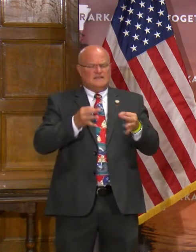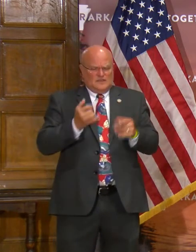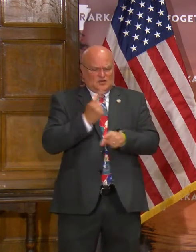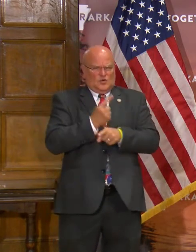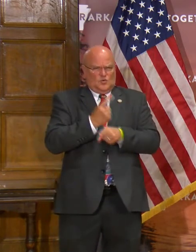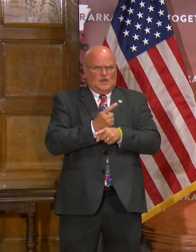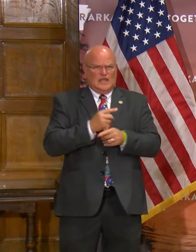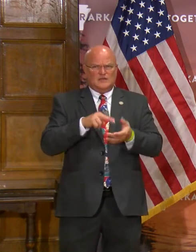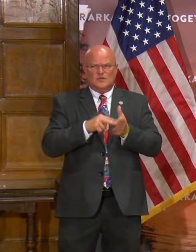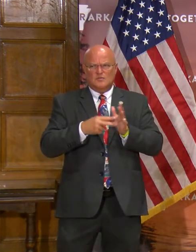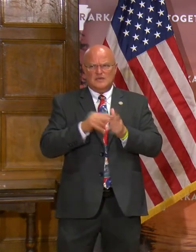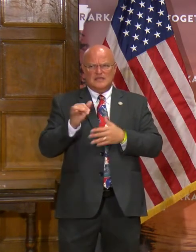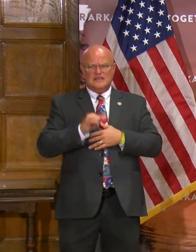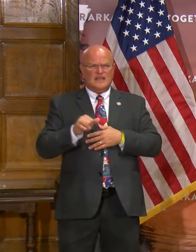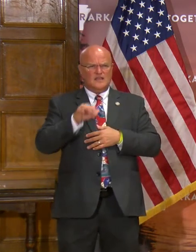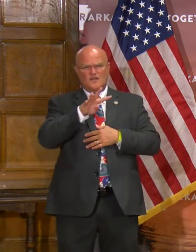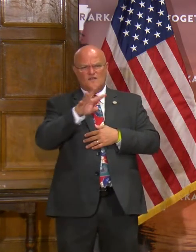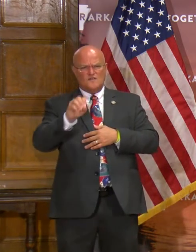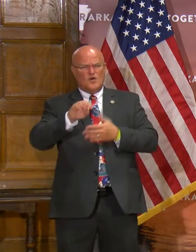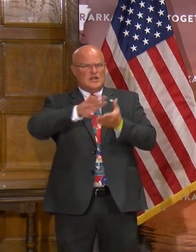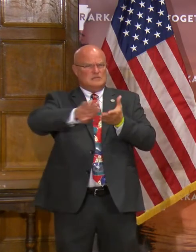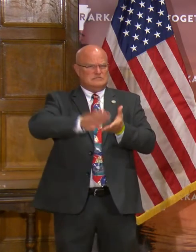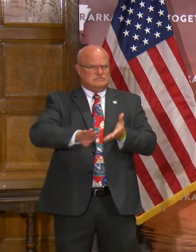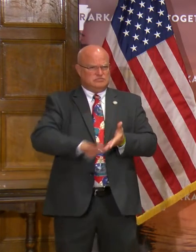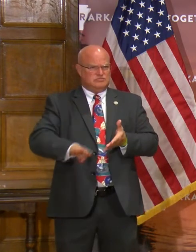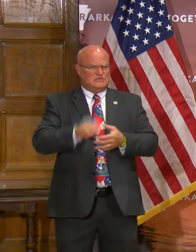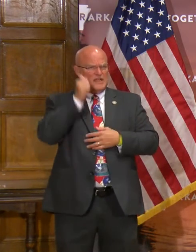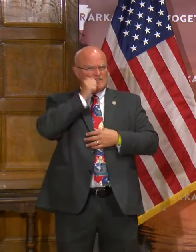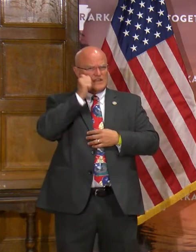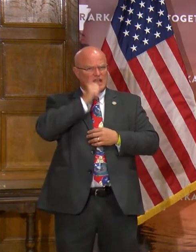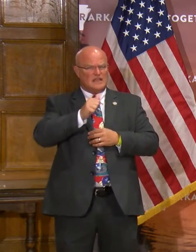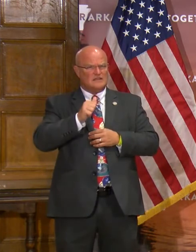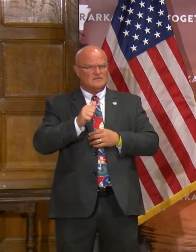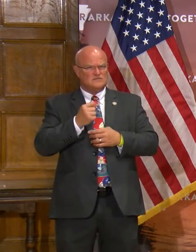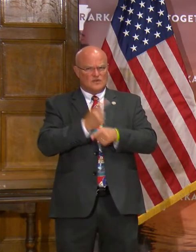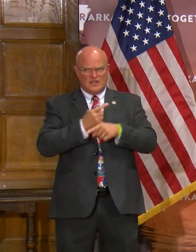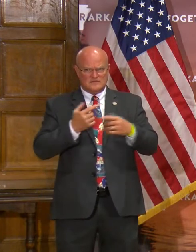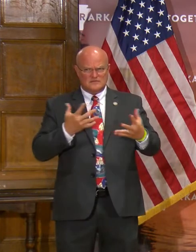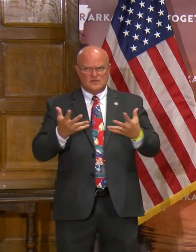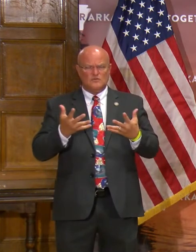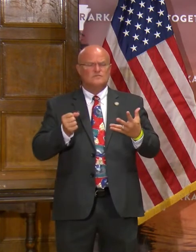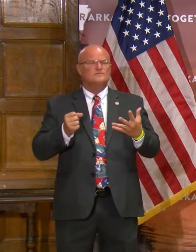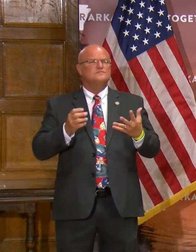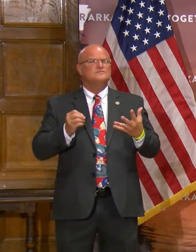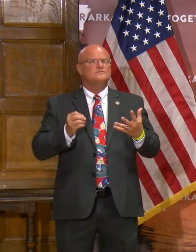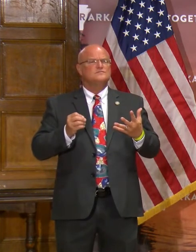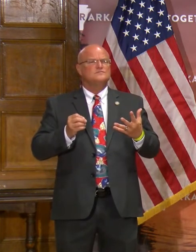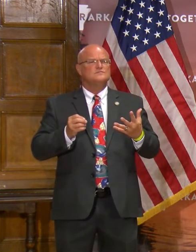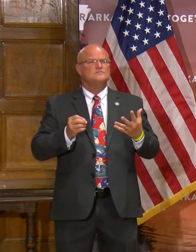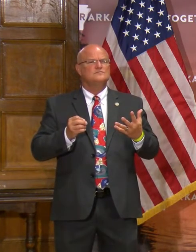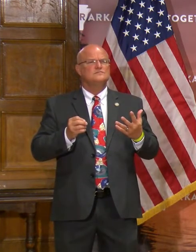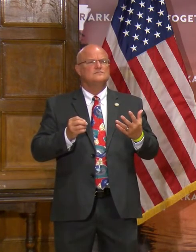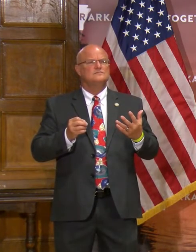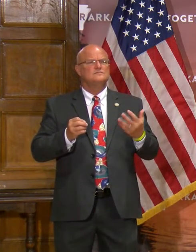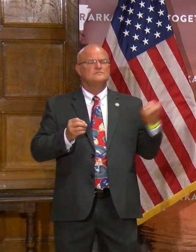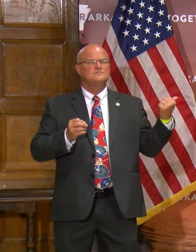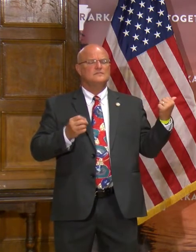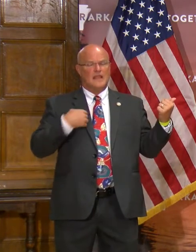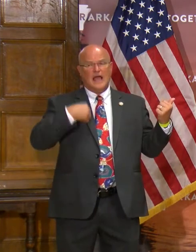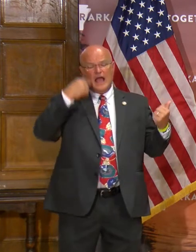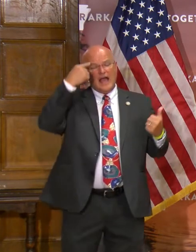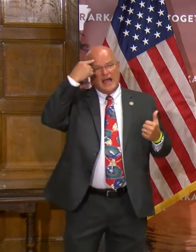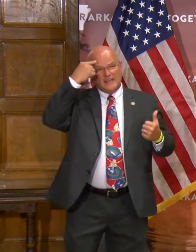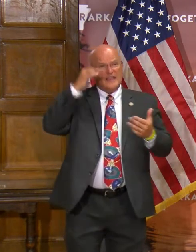correct, it would mean like 40 people being discharged from the hospital a day. So I think